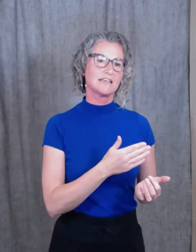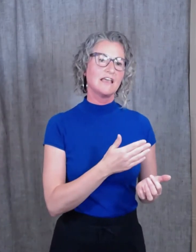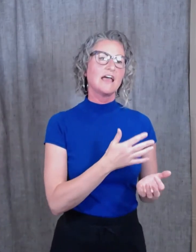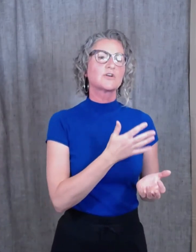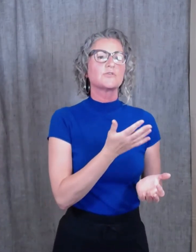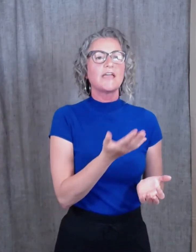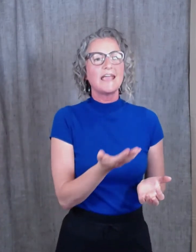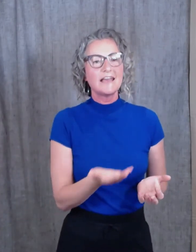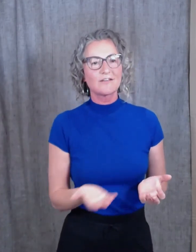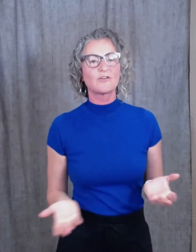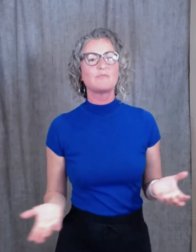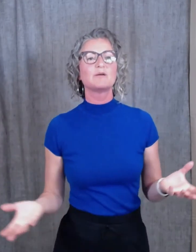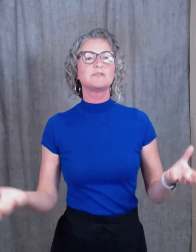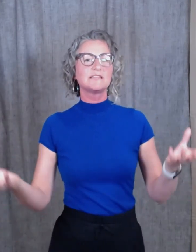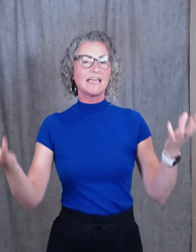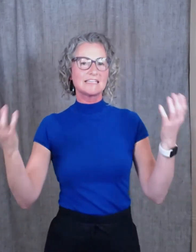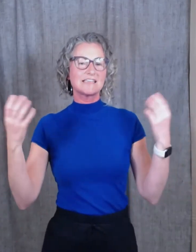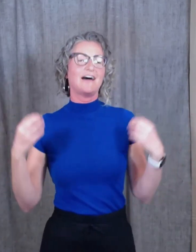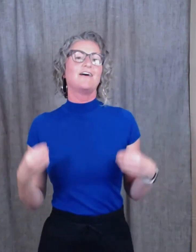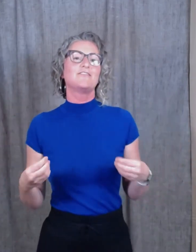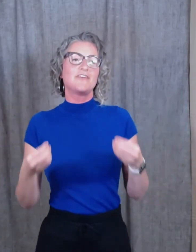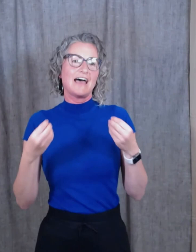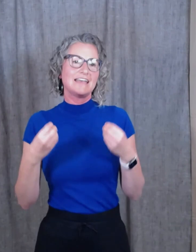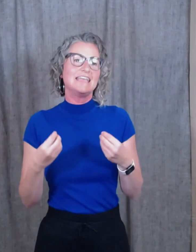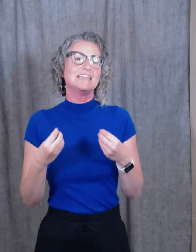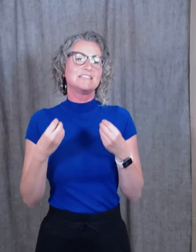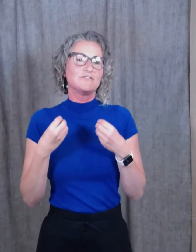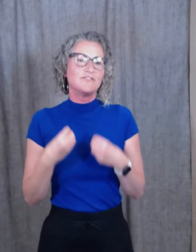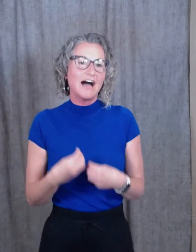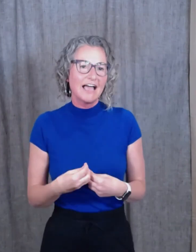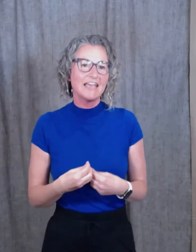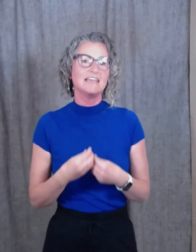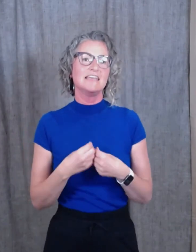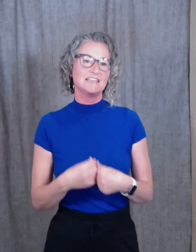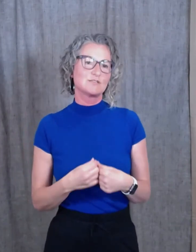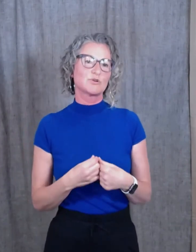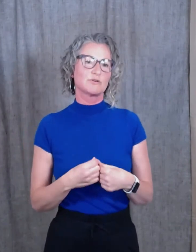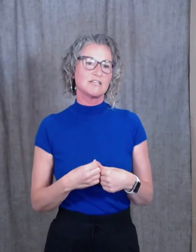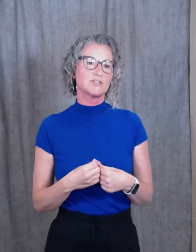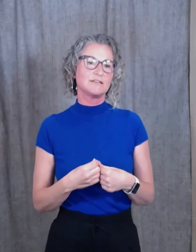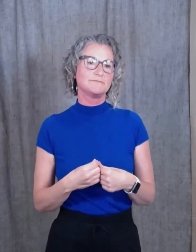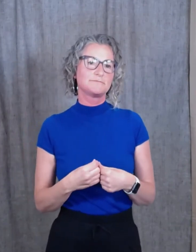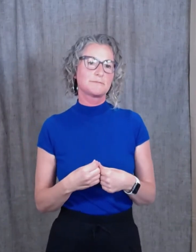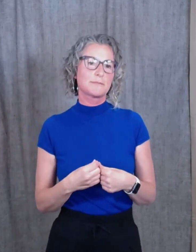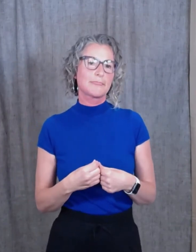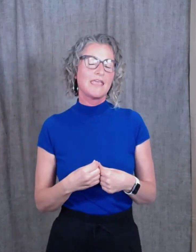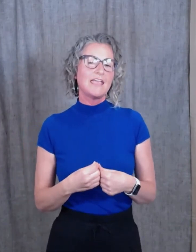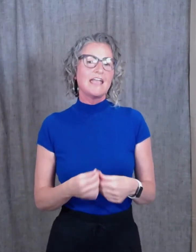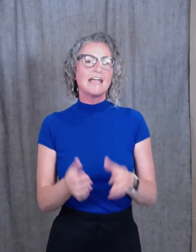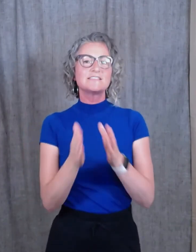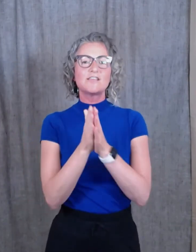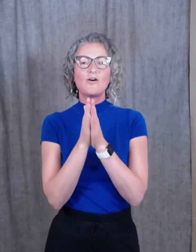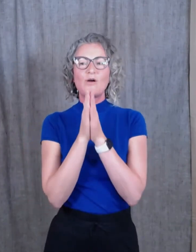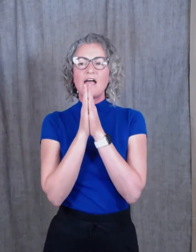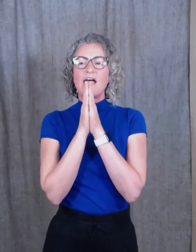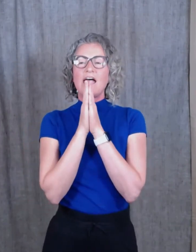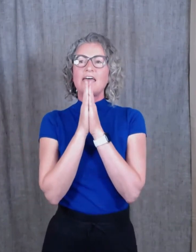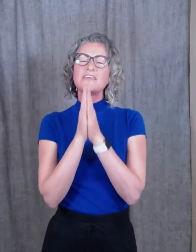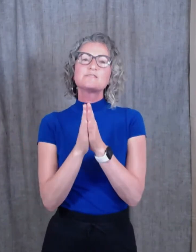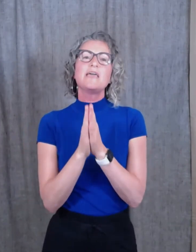creating from the place of that divine inspiration. And so this may